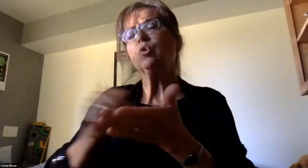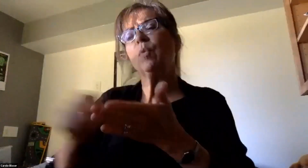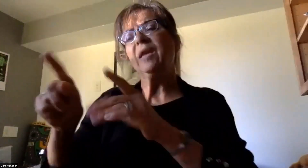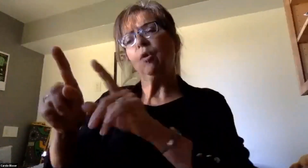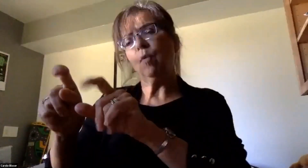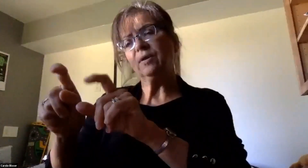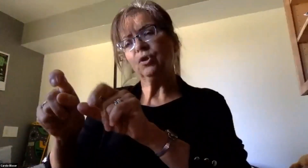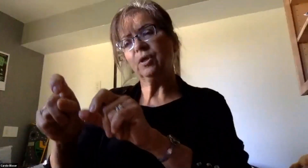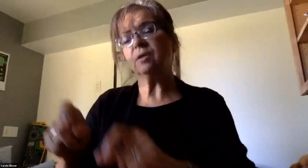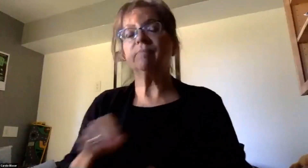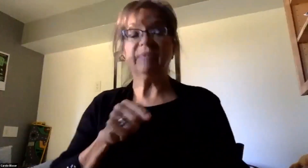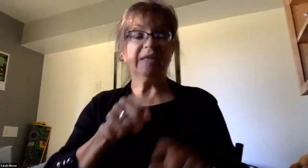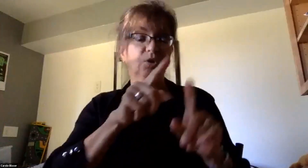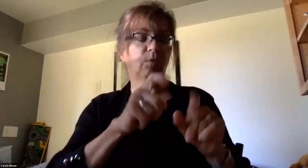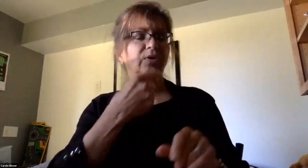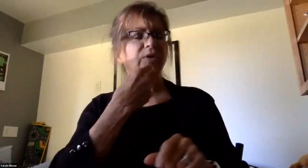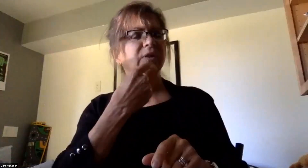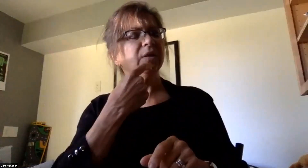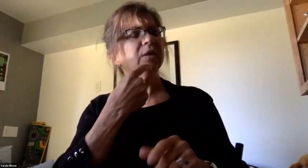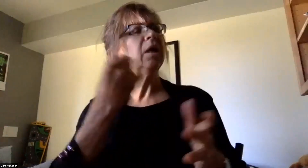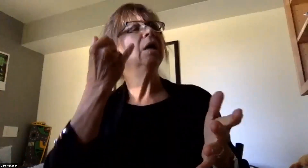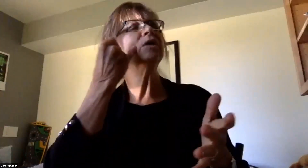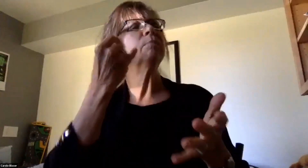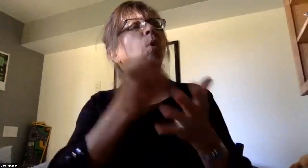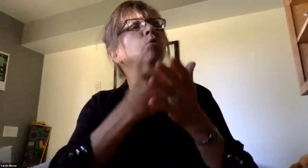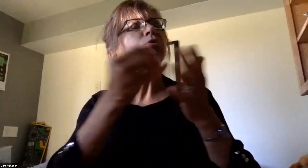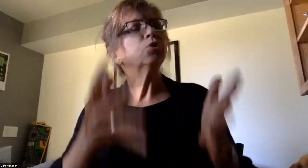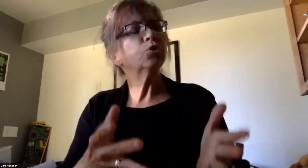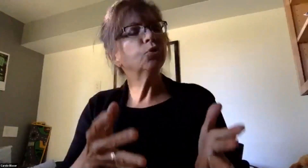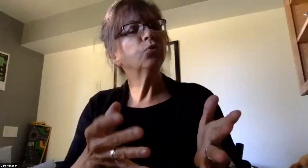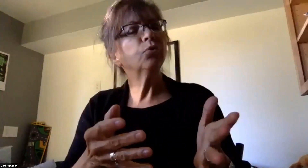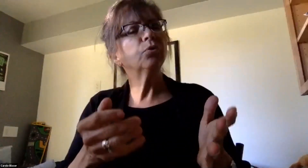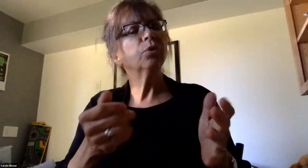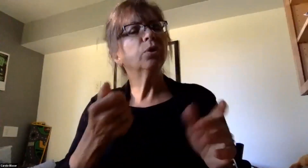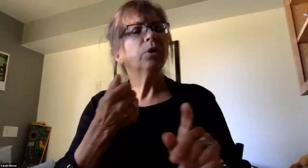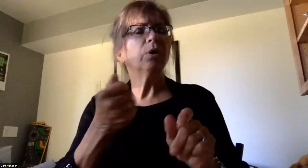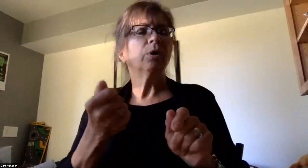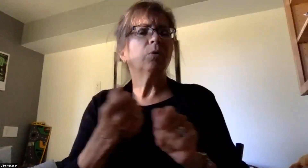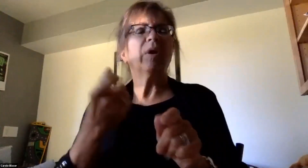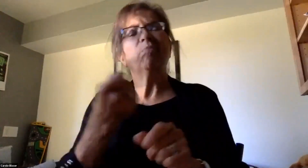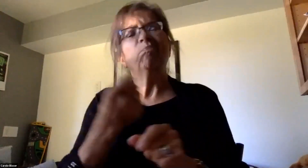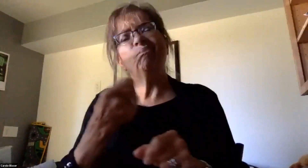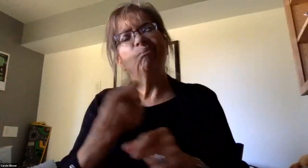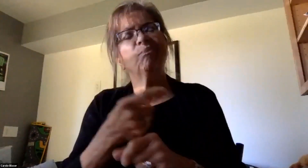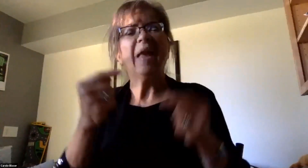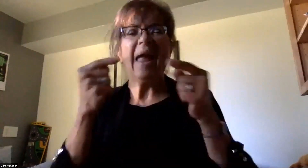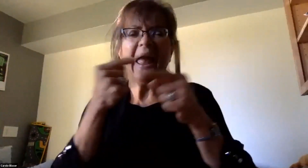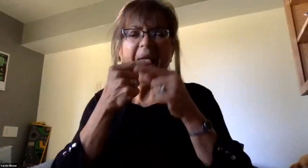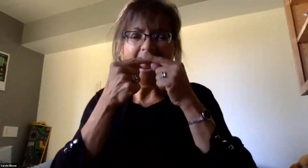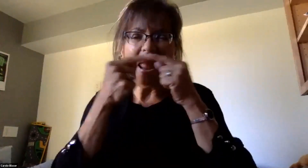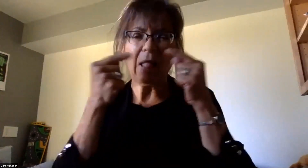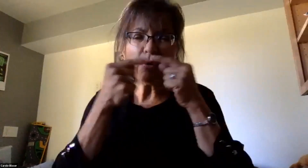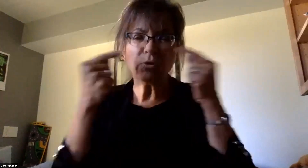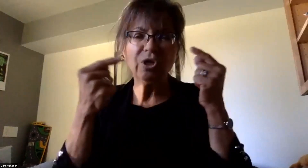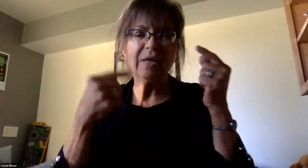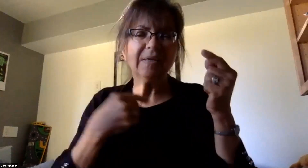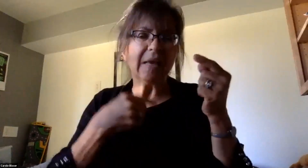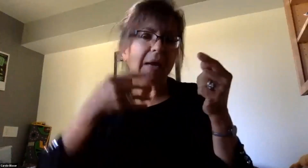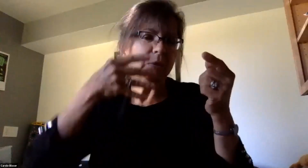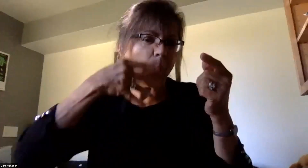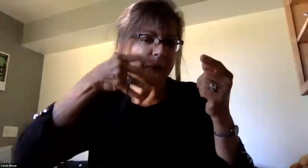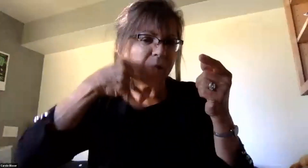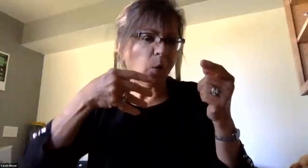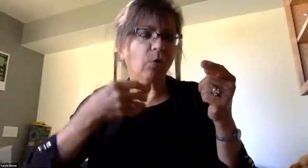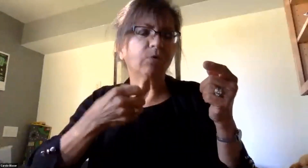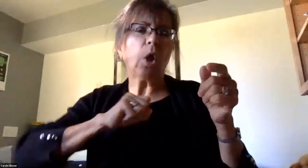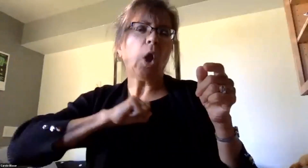So this question reads, what happens when a student who has seasonal allergies exhibits a runny nose or a cough, but does